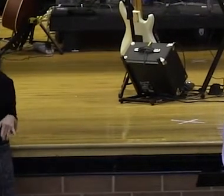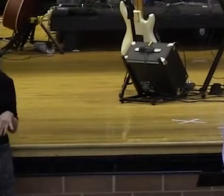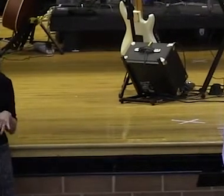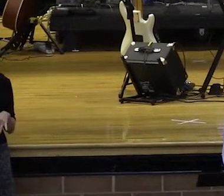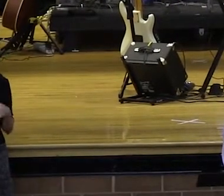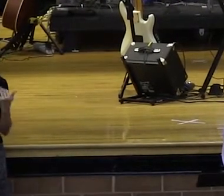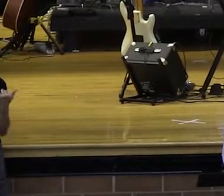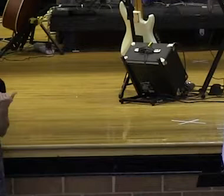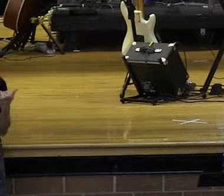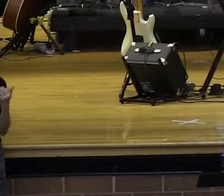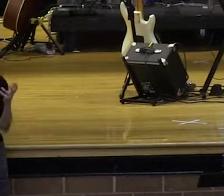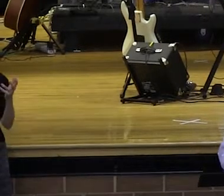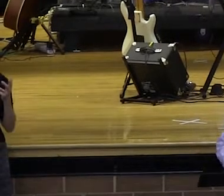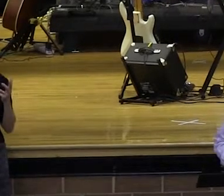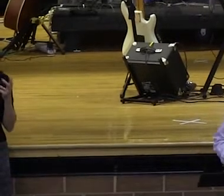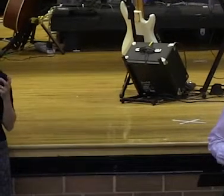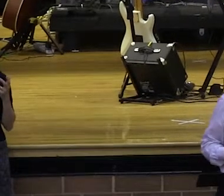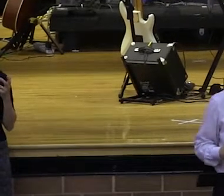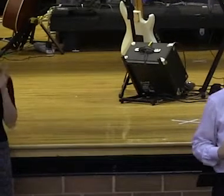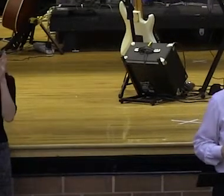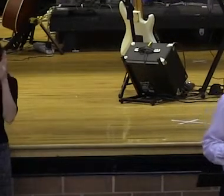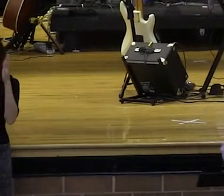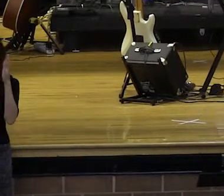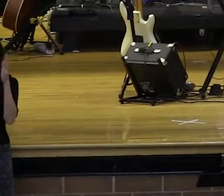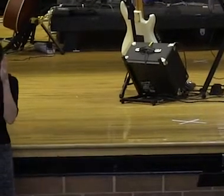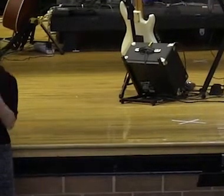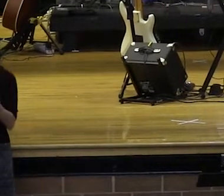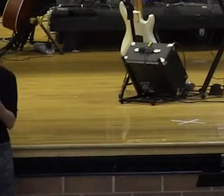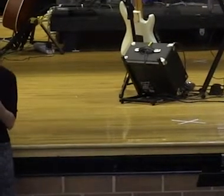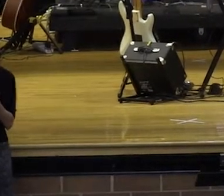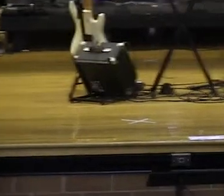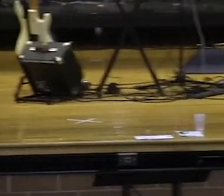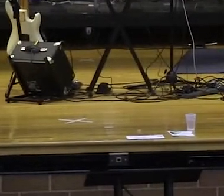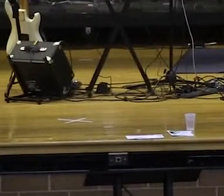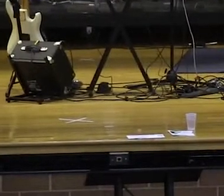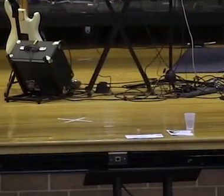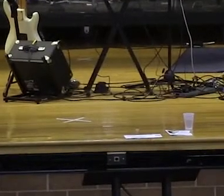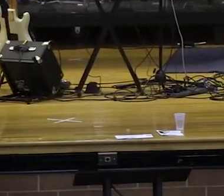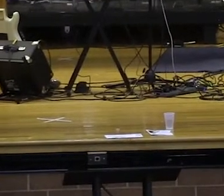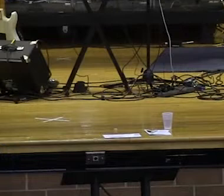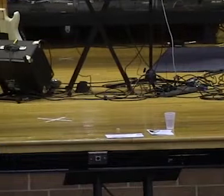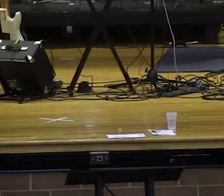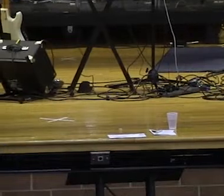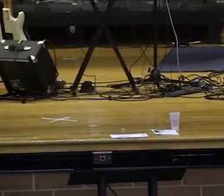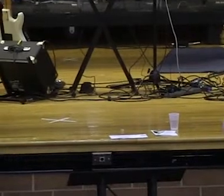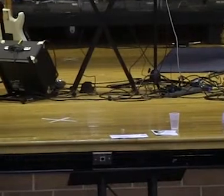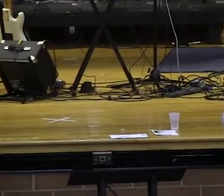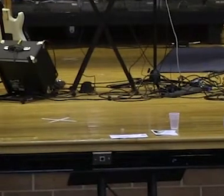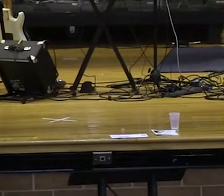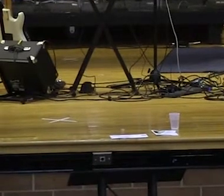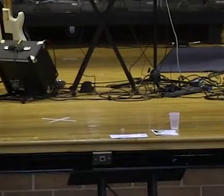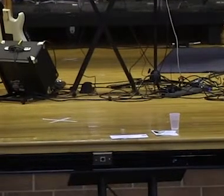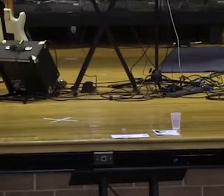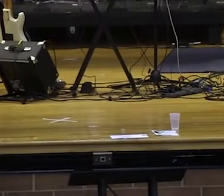some of the phrases of this verse like you've never heard them before. And I want you to especially grab hold of the phrases that talk about